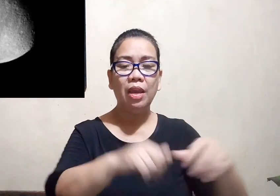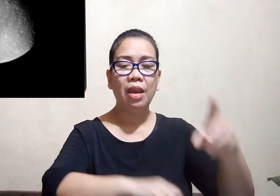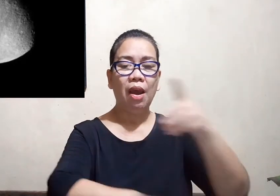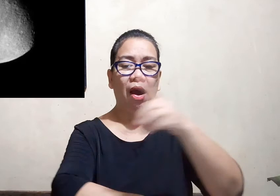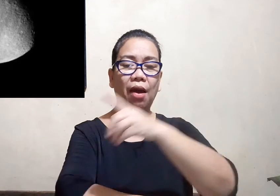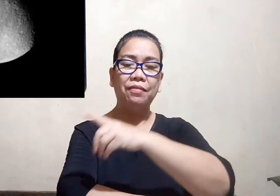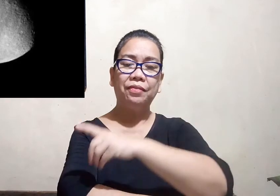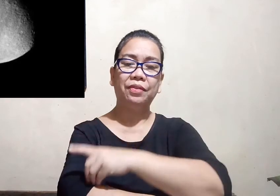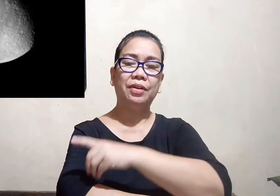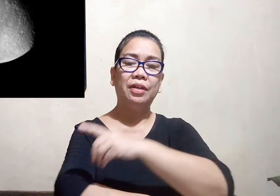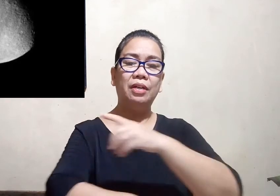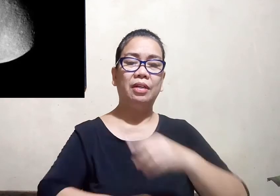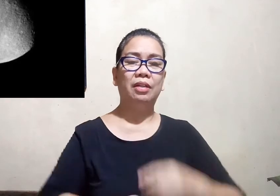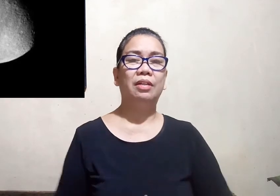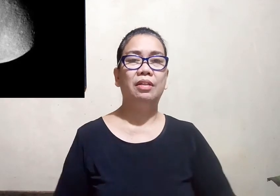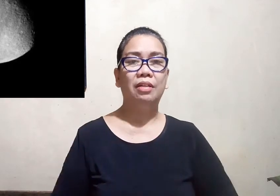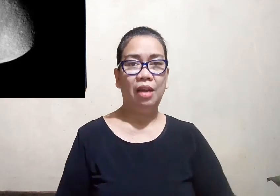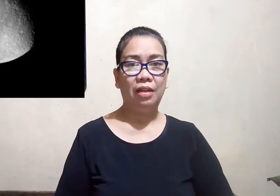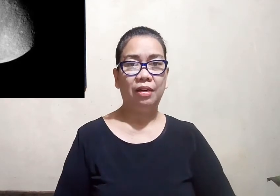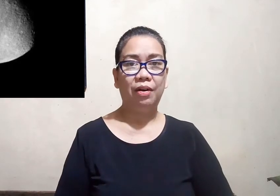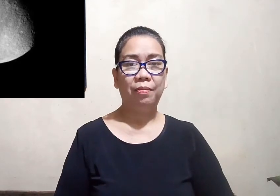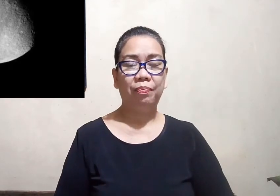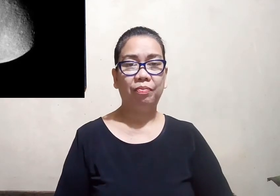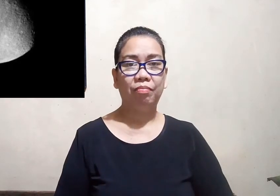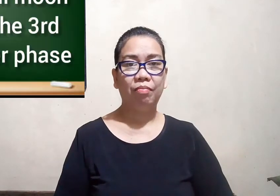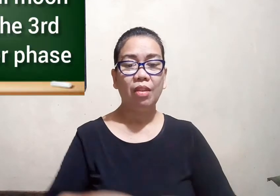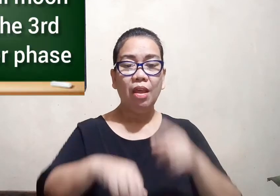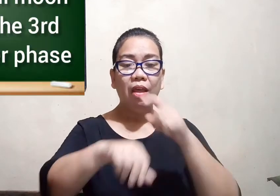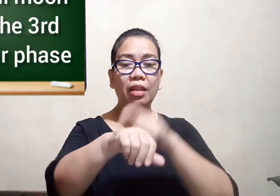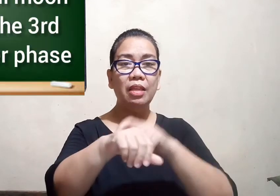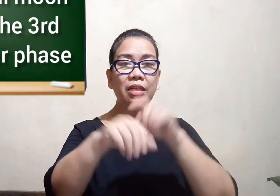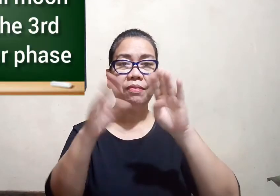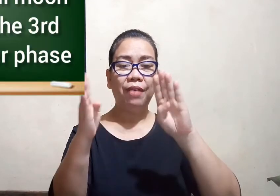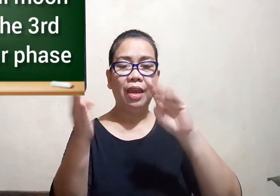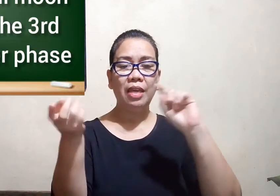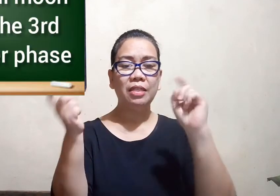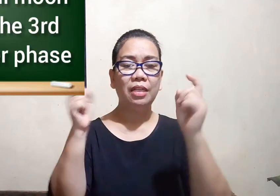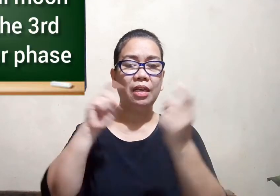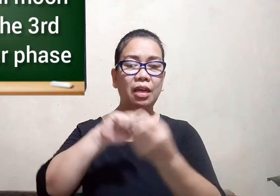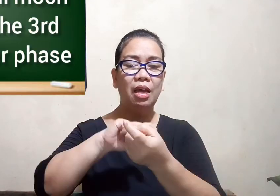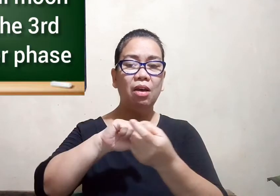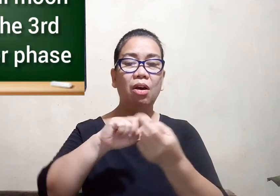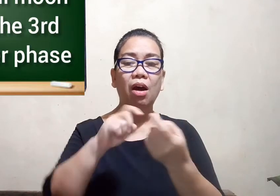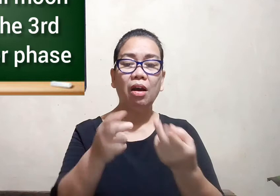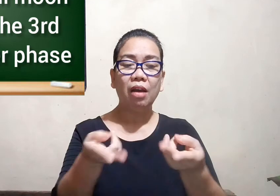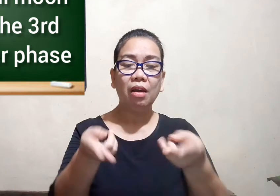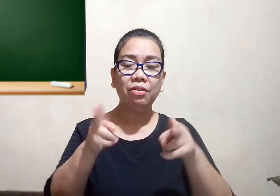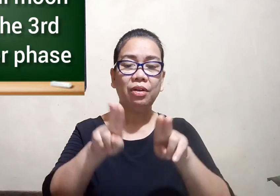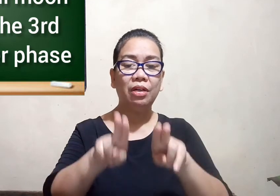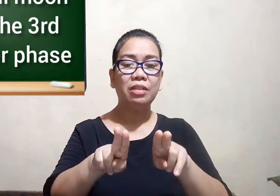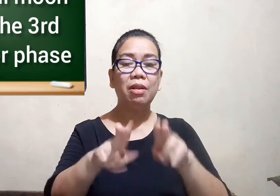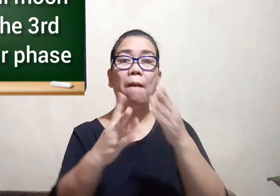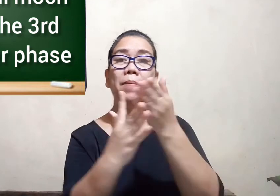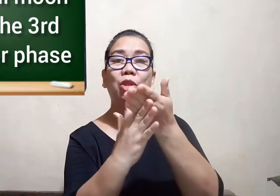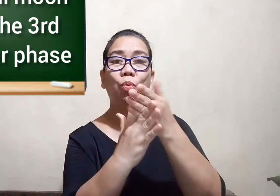after the other this phase occurs between